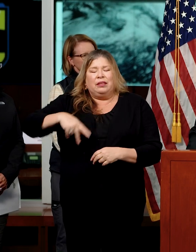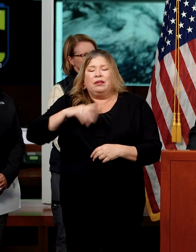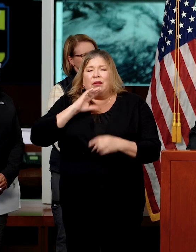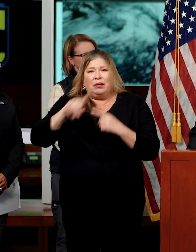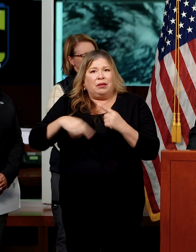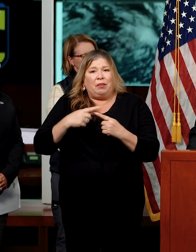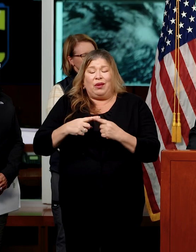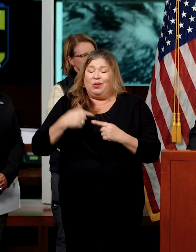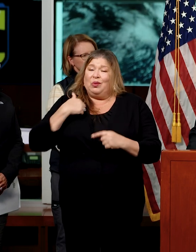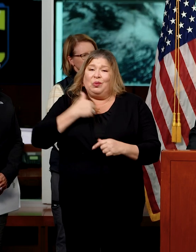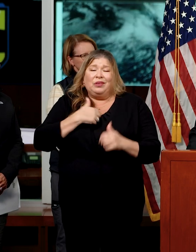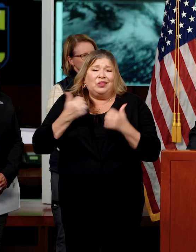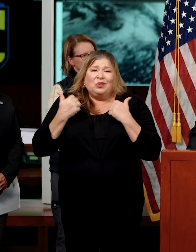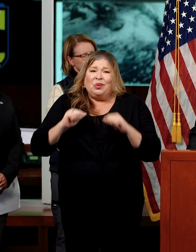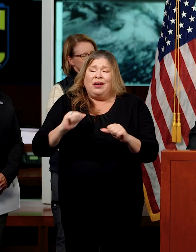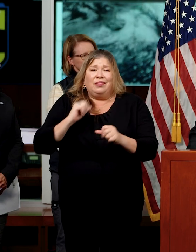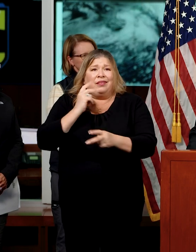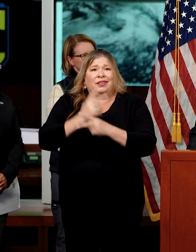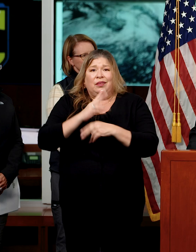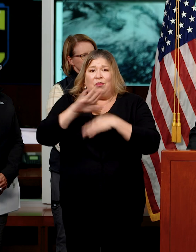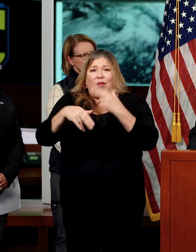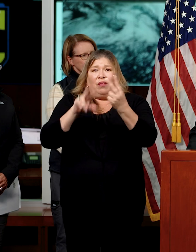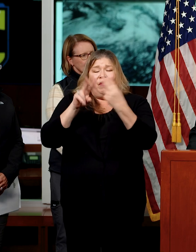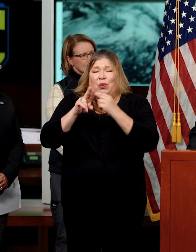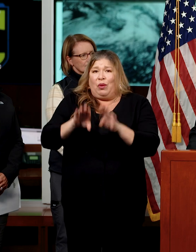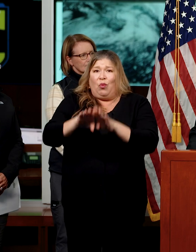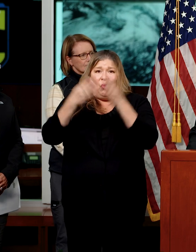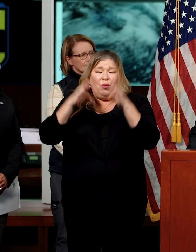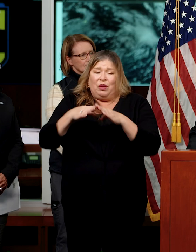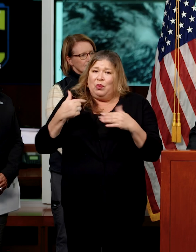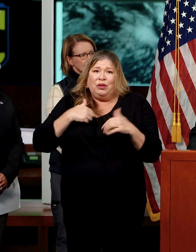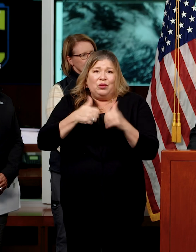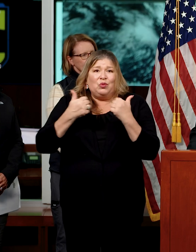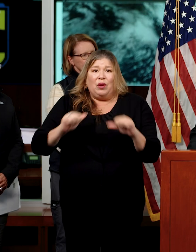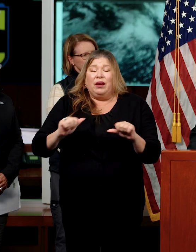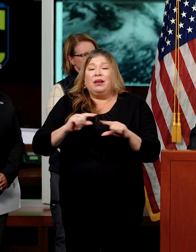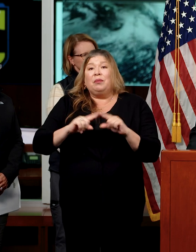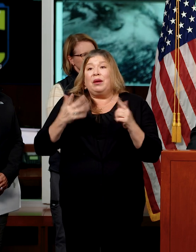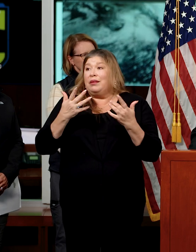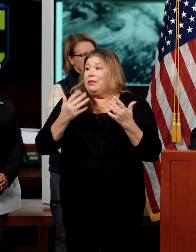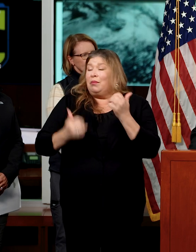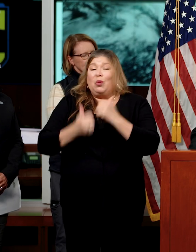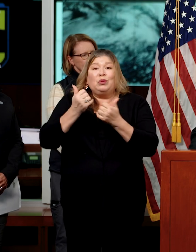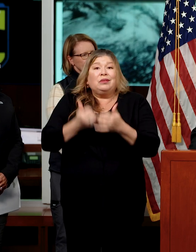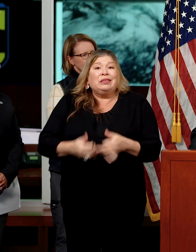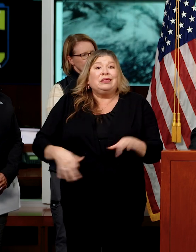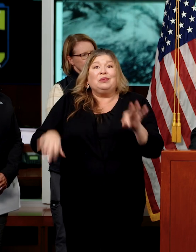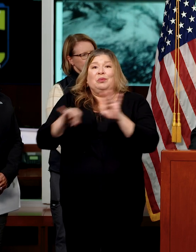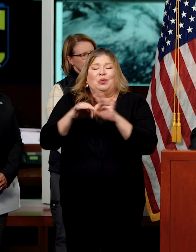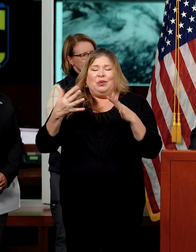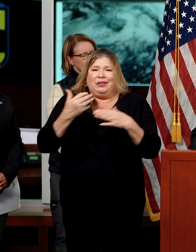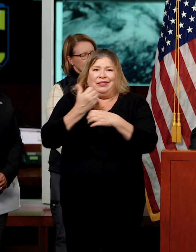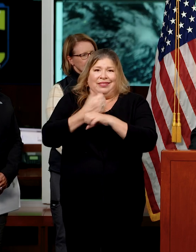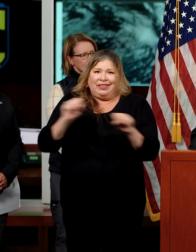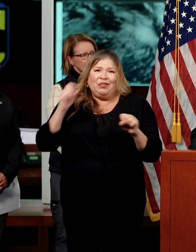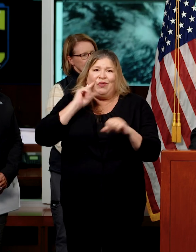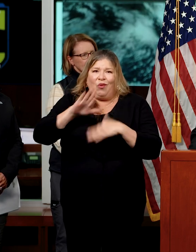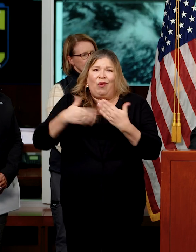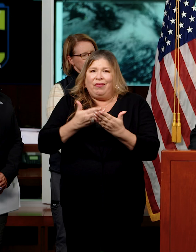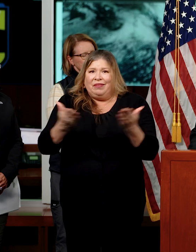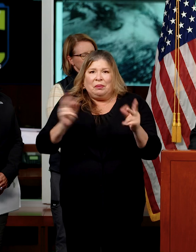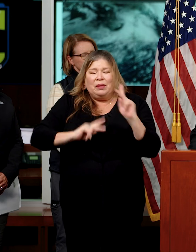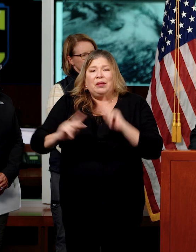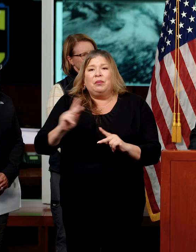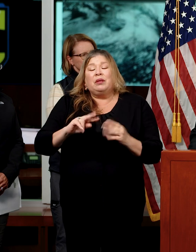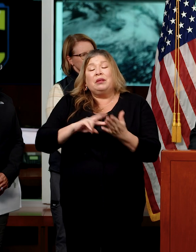We're doing everything we can to keep the highways open, but the safety of the public is and will remain number one. And so we